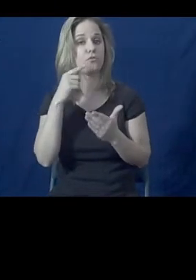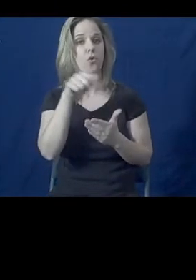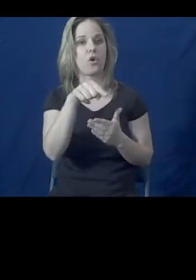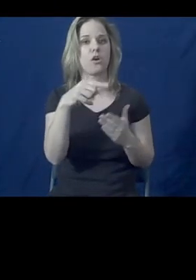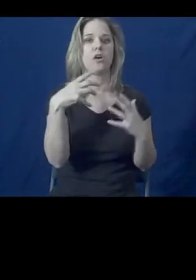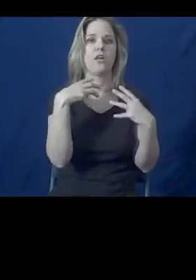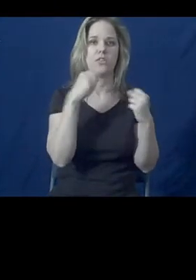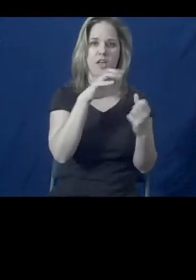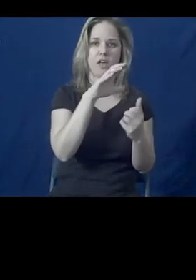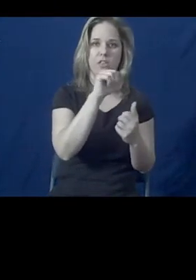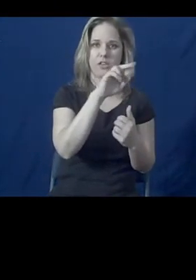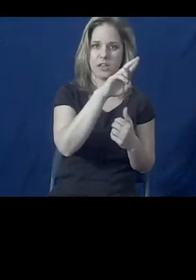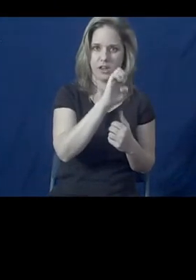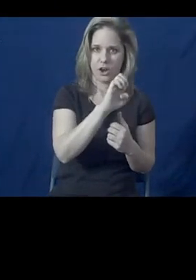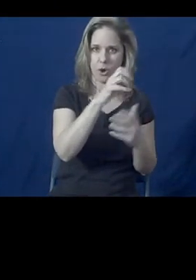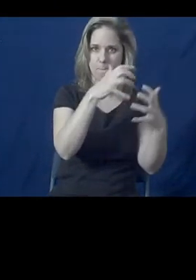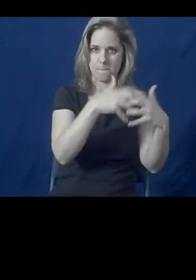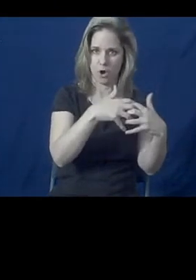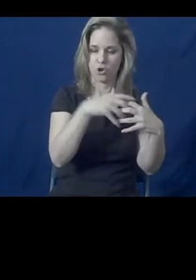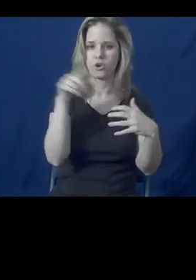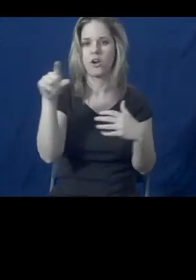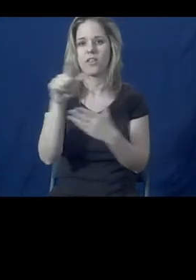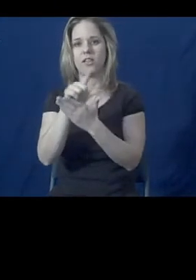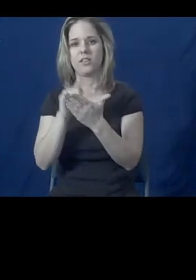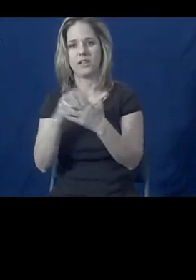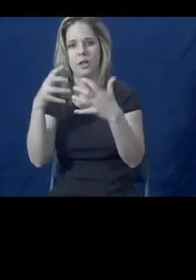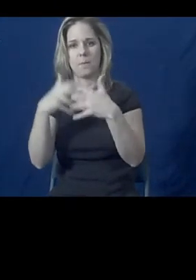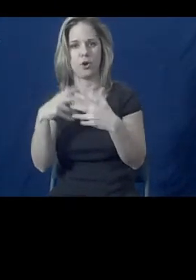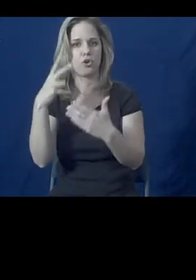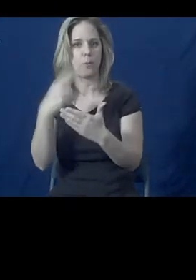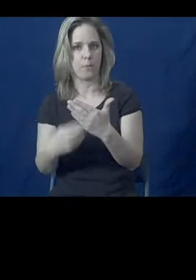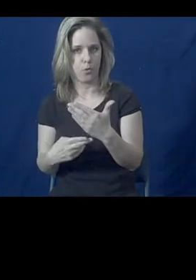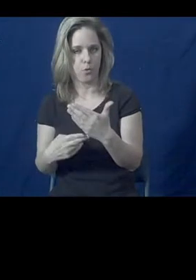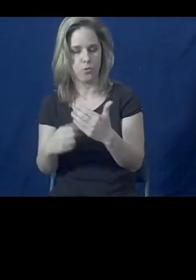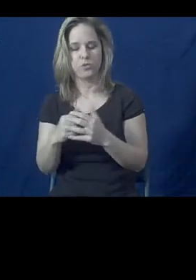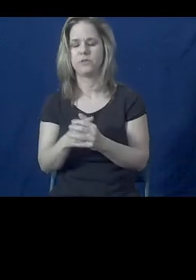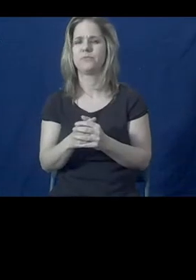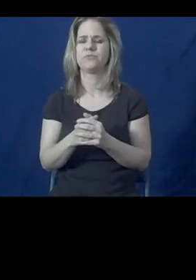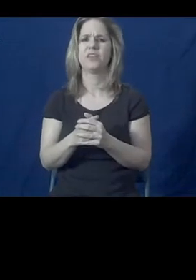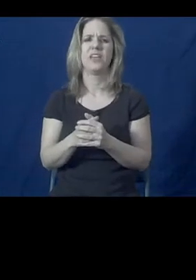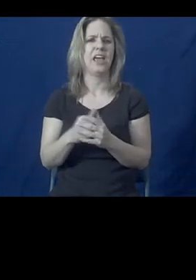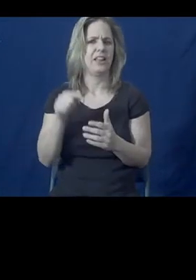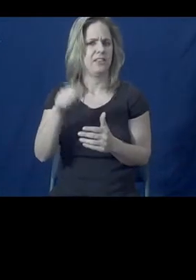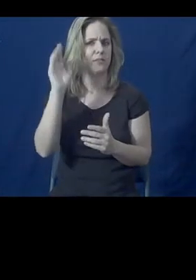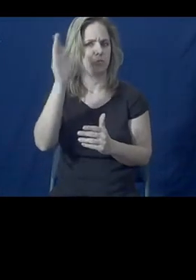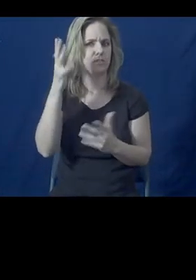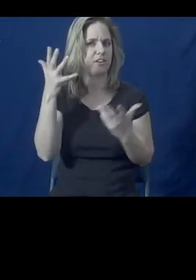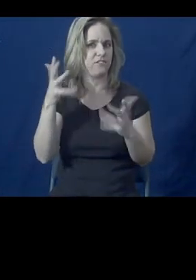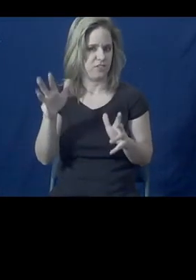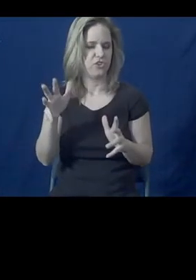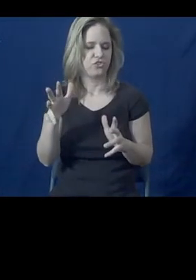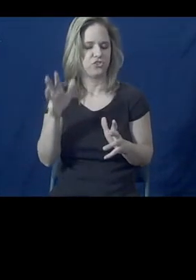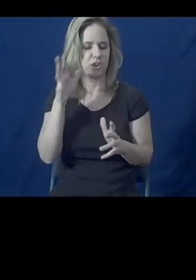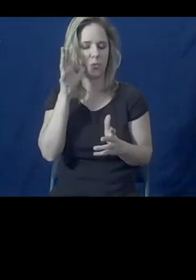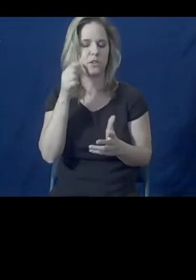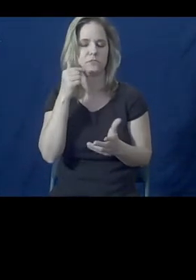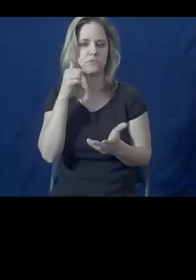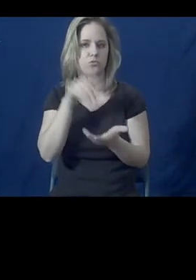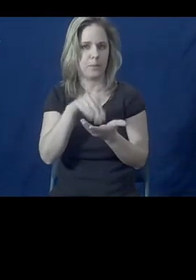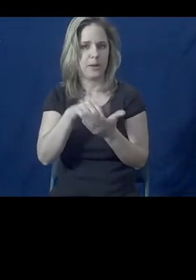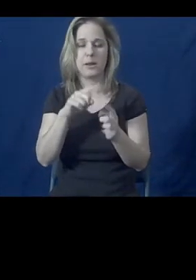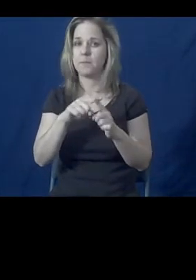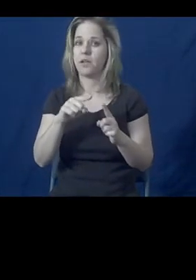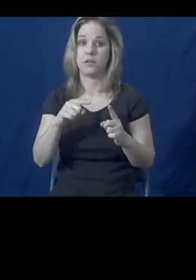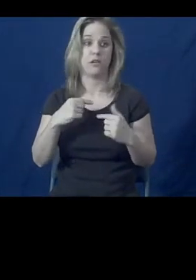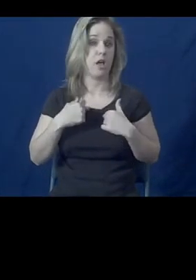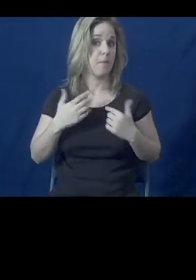legal partner. And I'll say this again at the end of the presentation, but I'm always open to serve as